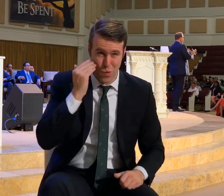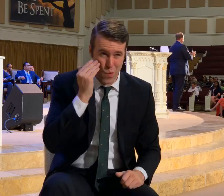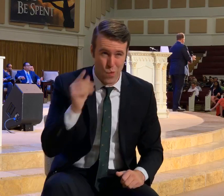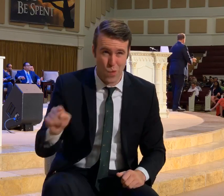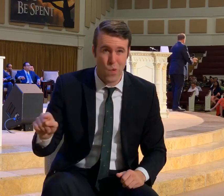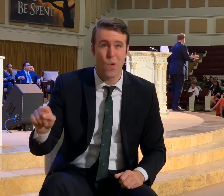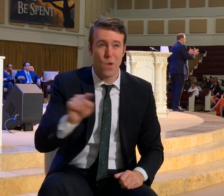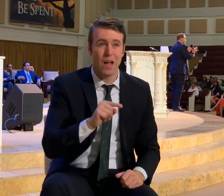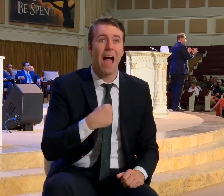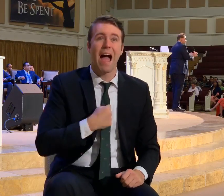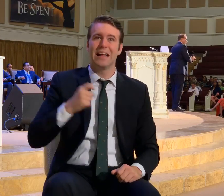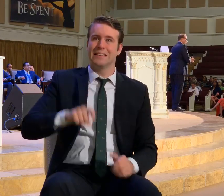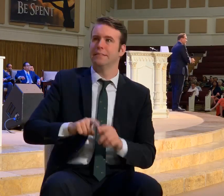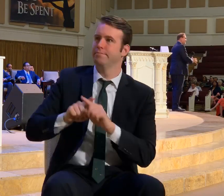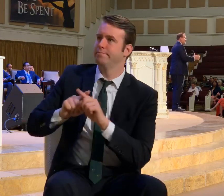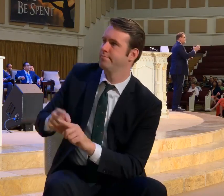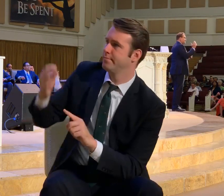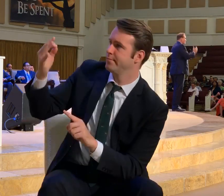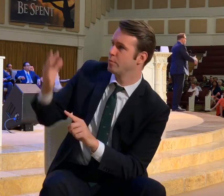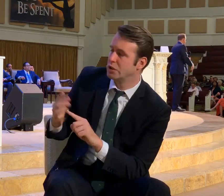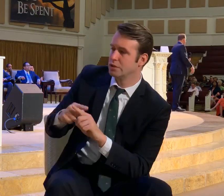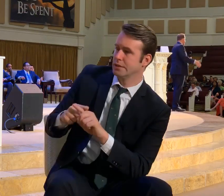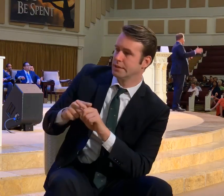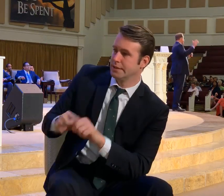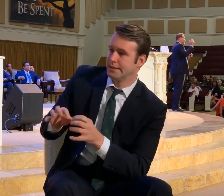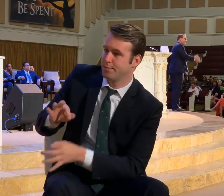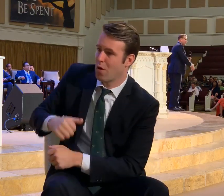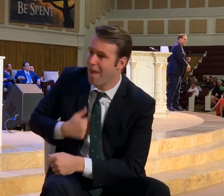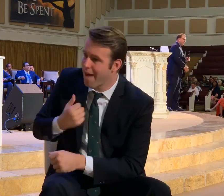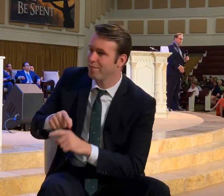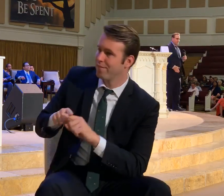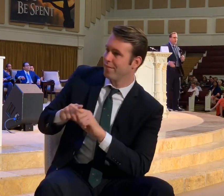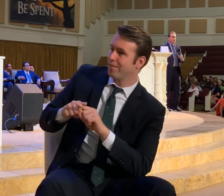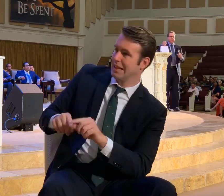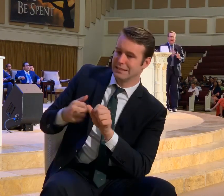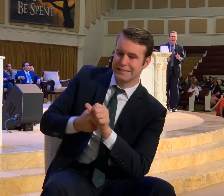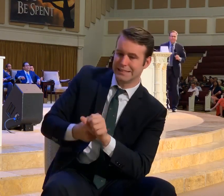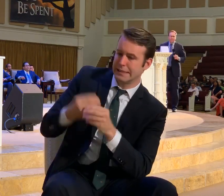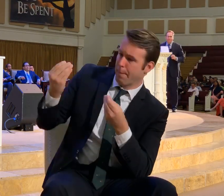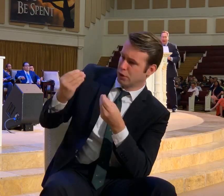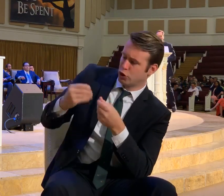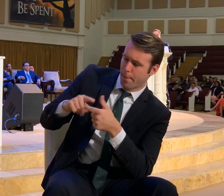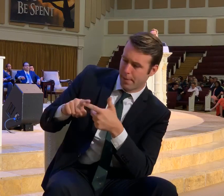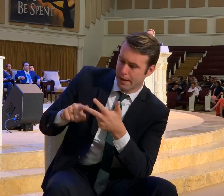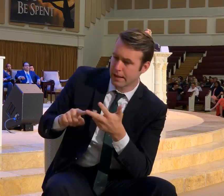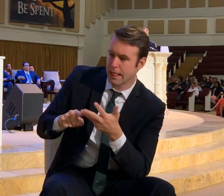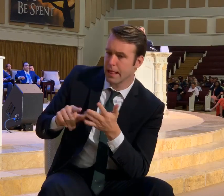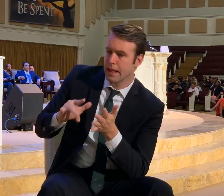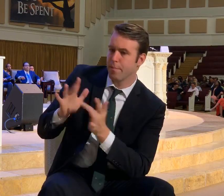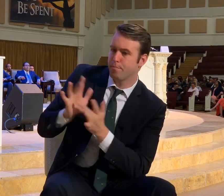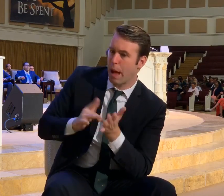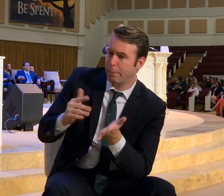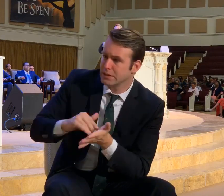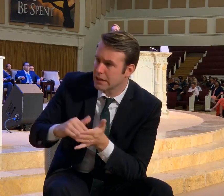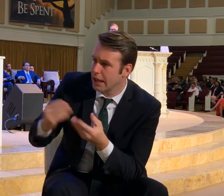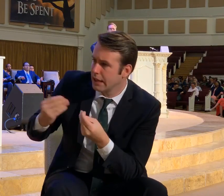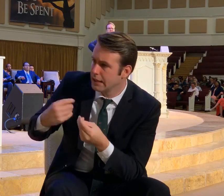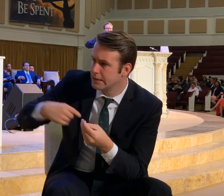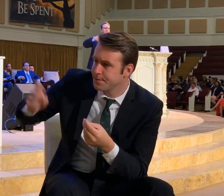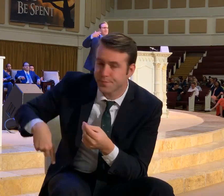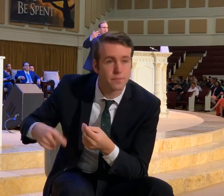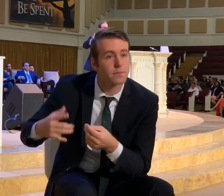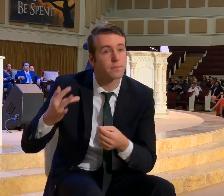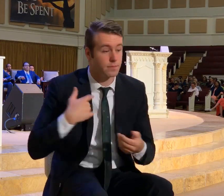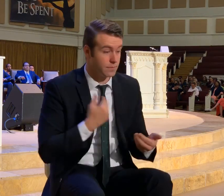You had to have a preacher. You had to have the word of God. You had to have a spirit life. You had to have discipleship. You had to have Bible studies. Because the